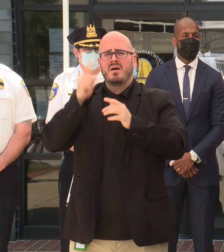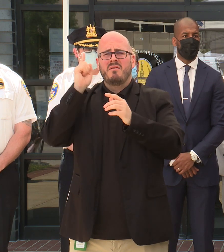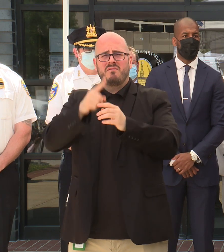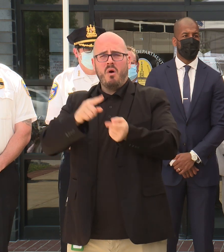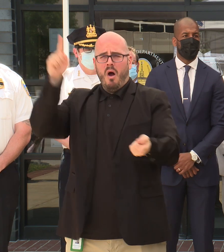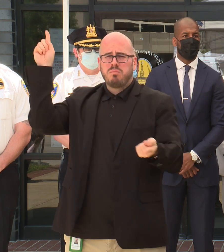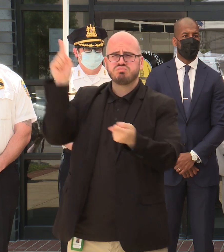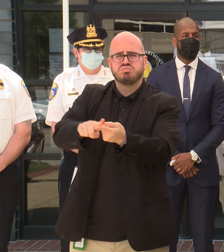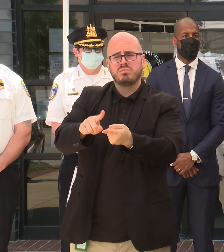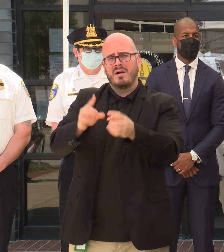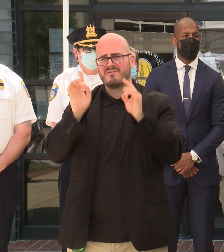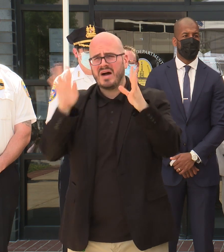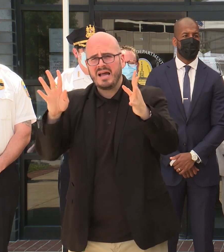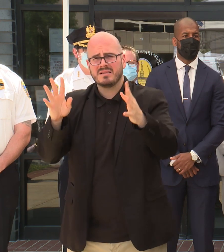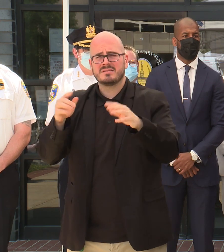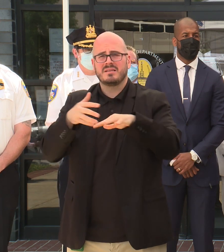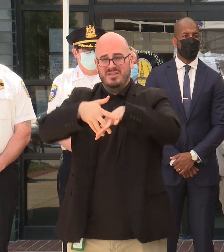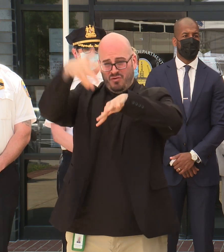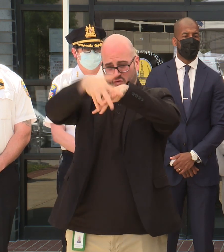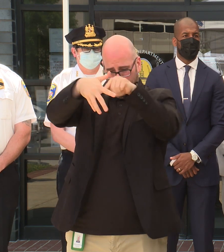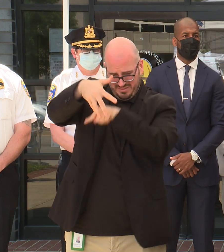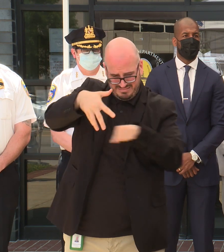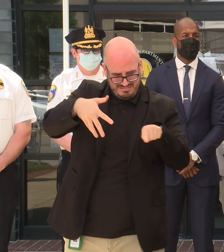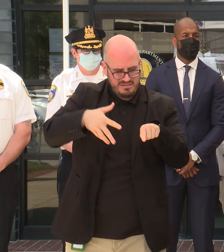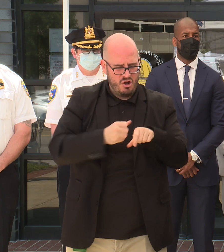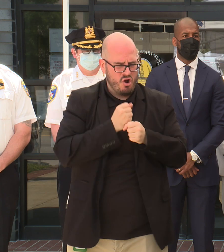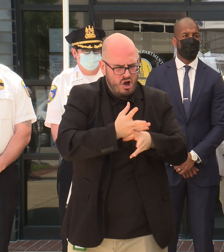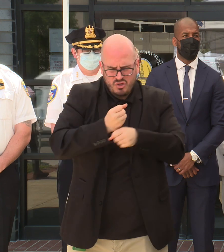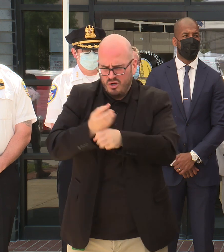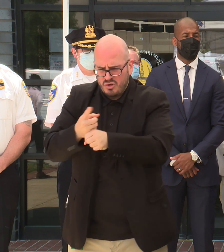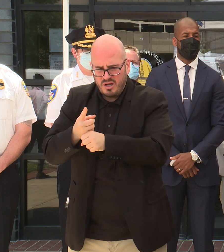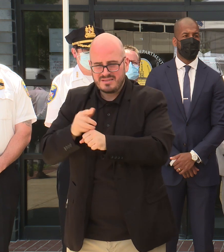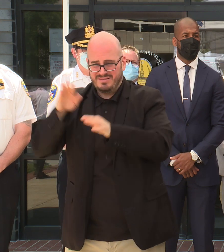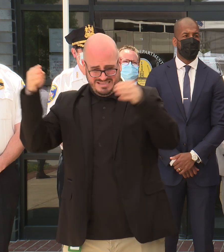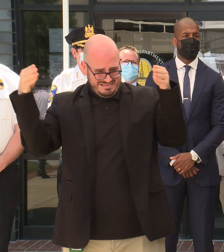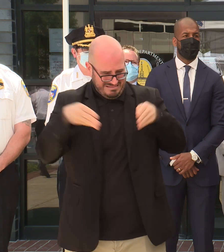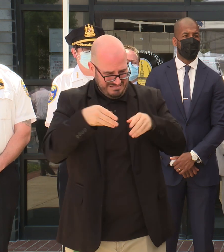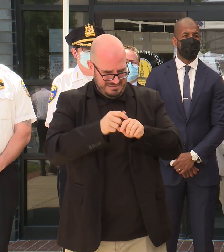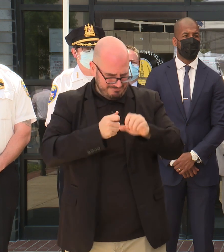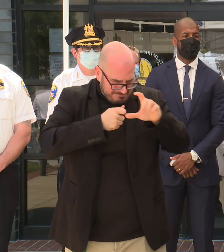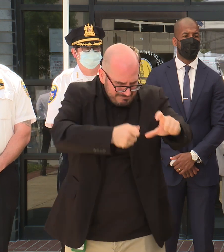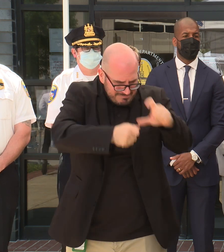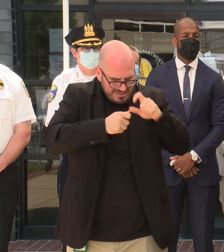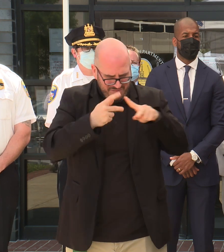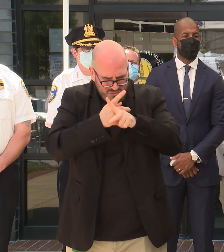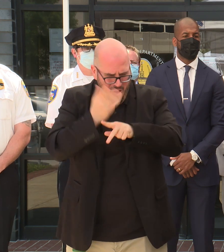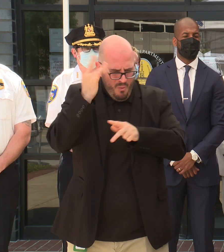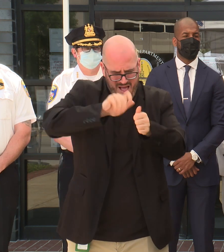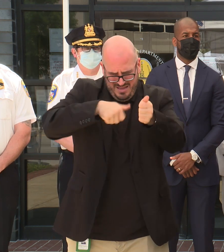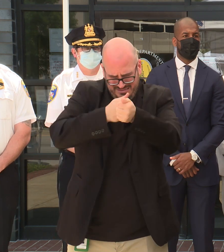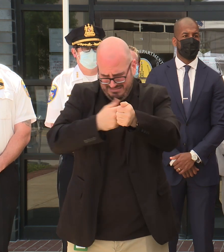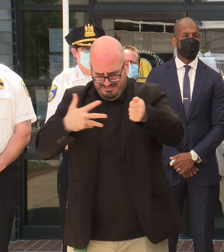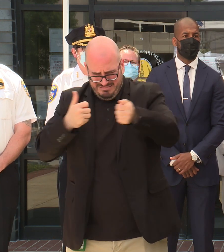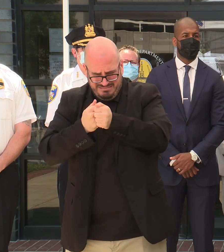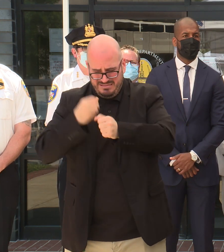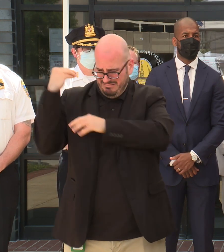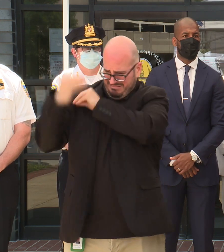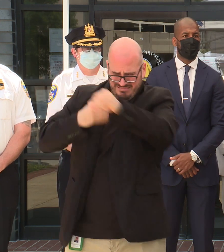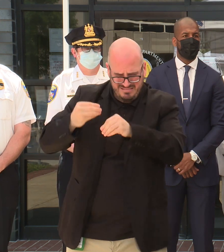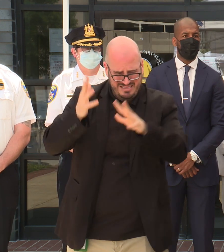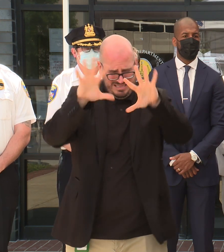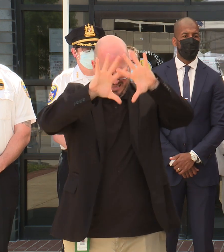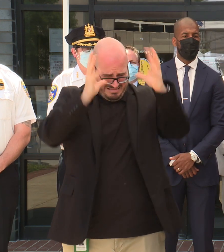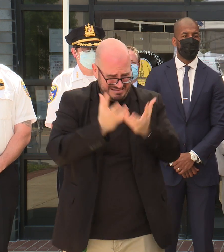address the root causes of it and widespread gun violence that has afflicted Baltimore for far too long.